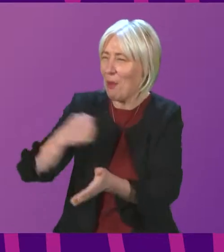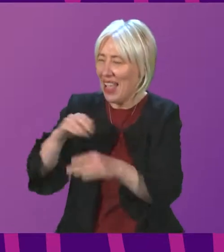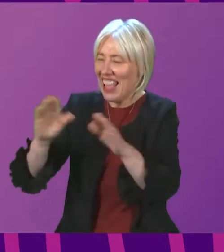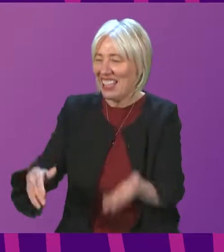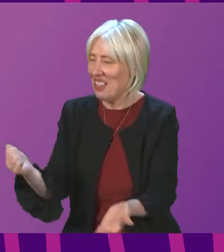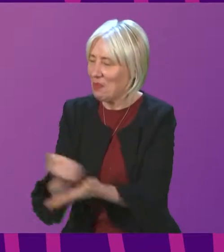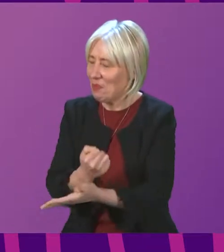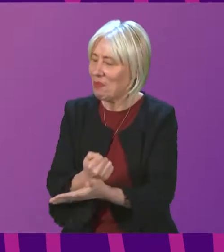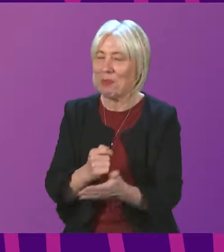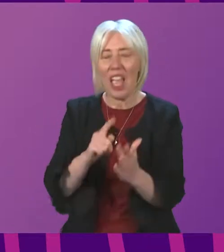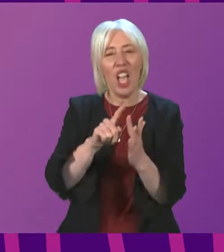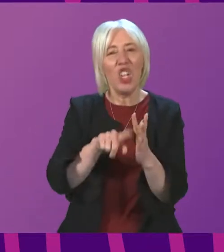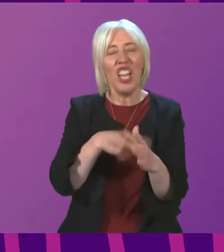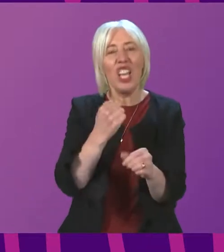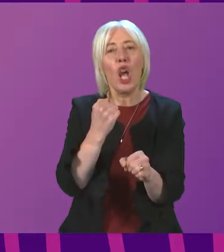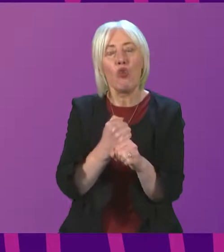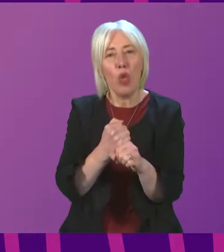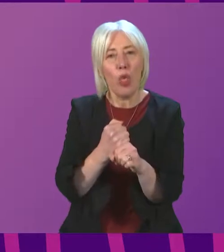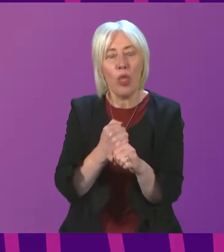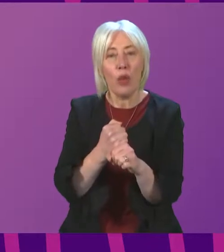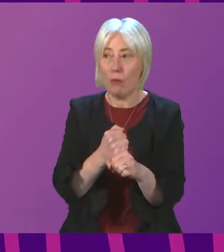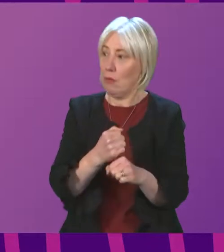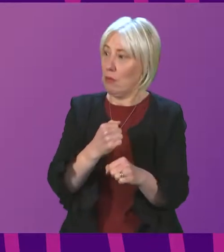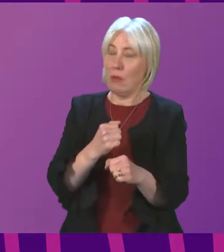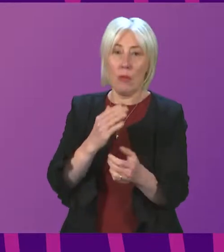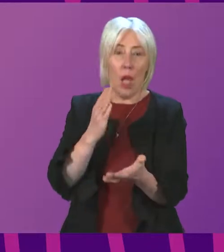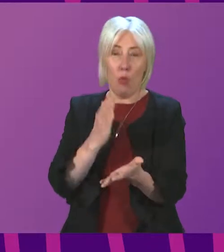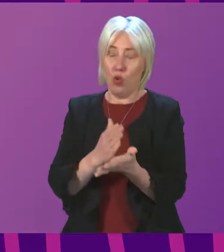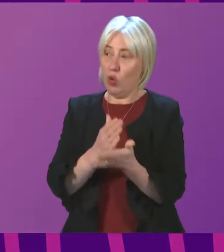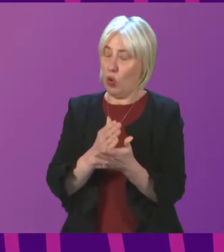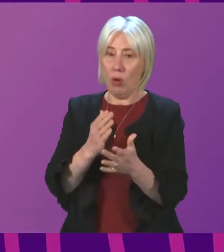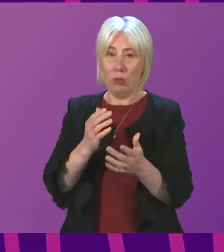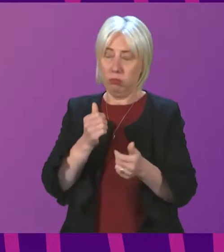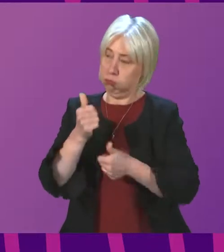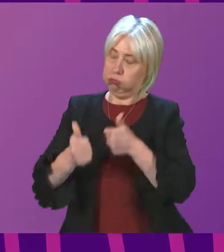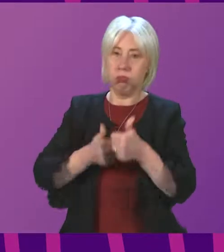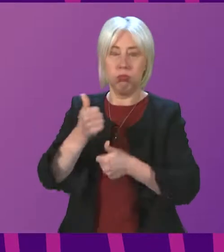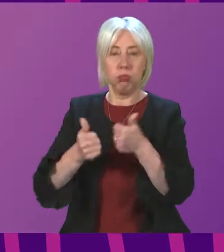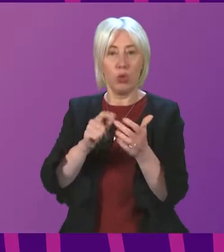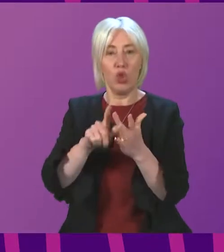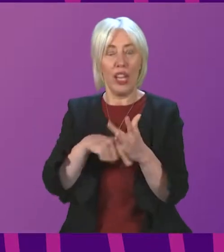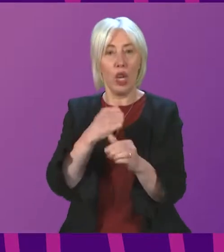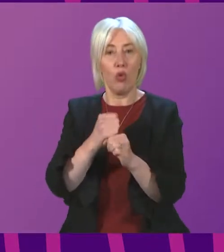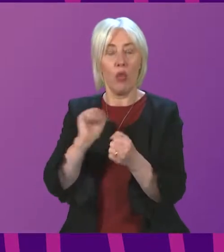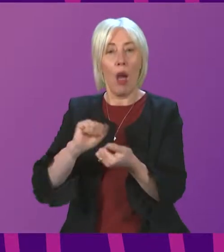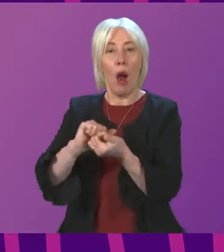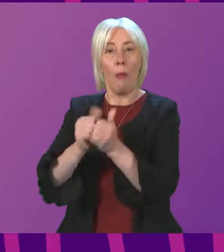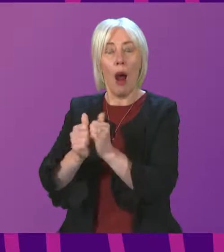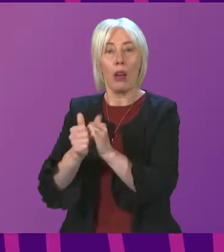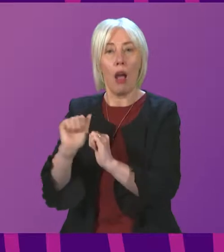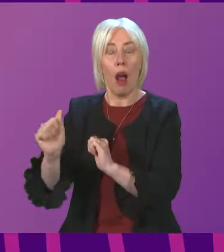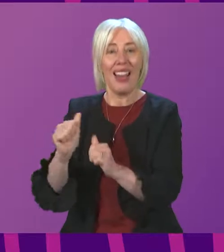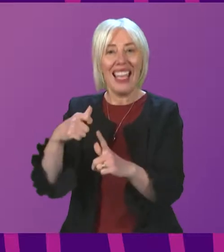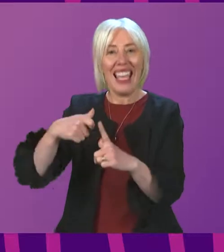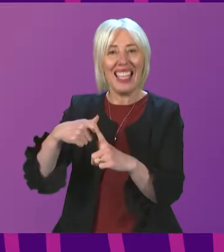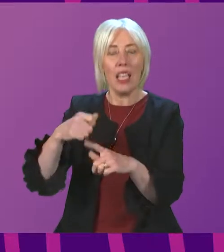congratulate on her subsequent appointments. I don't think anyone could pay more effusive tribute to Jenny Gilruth, though, than her partner Kezia Dugdale on